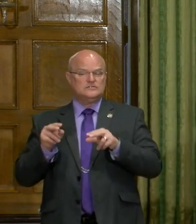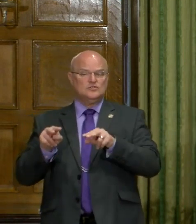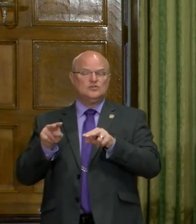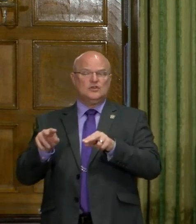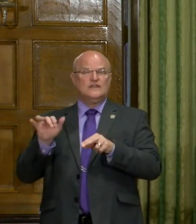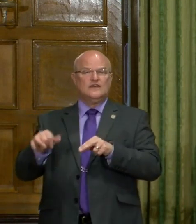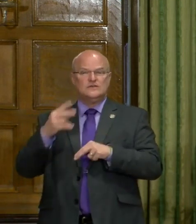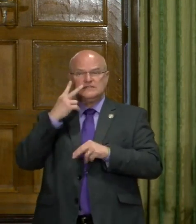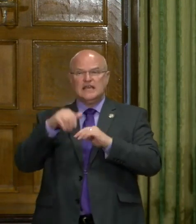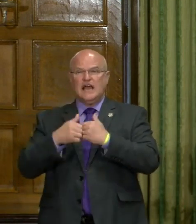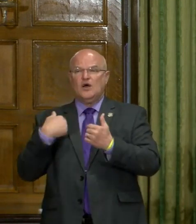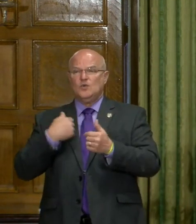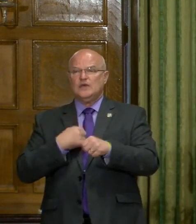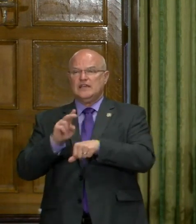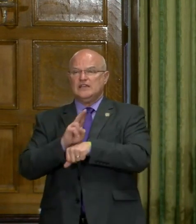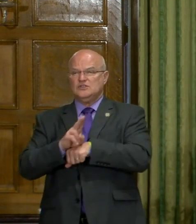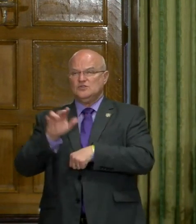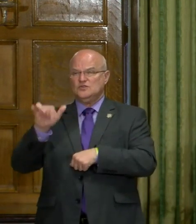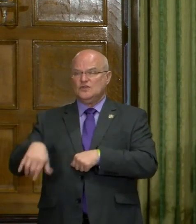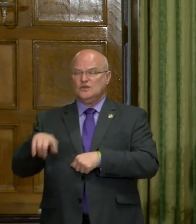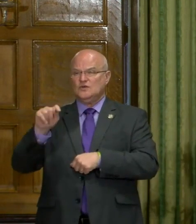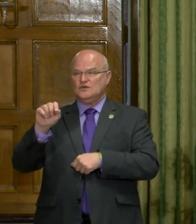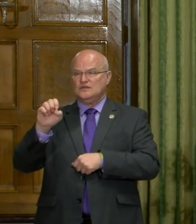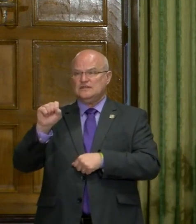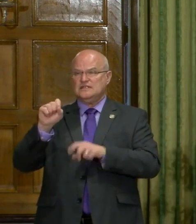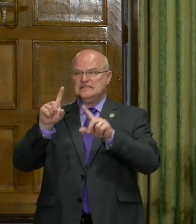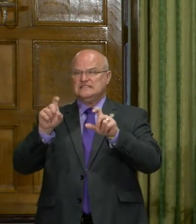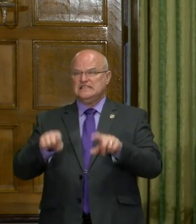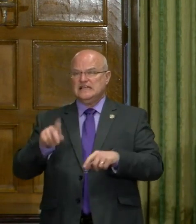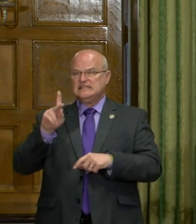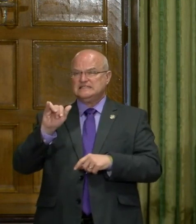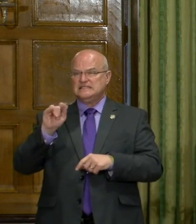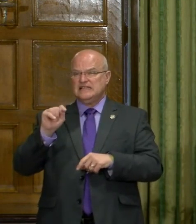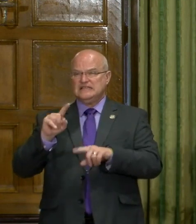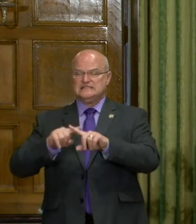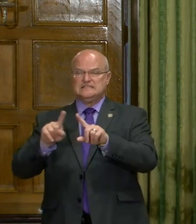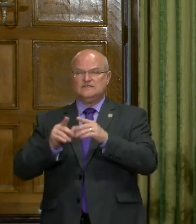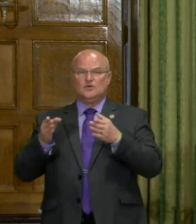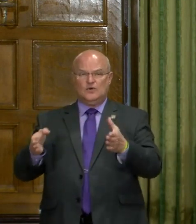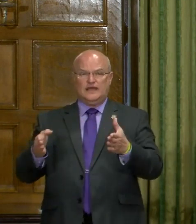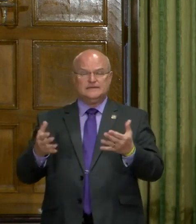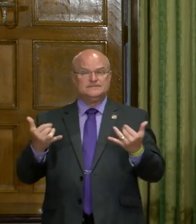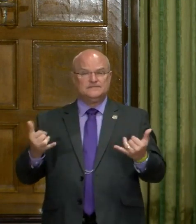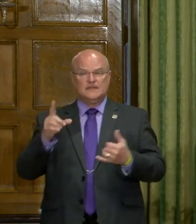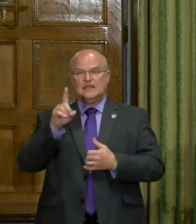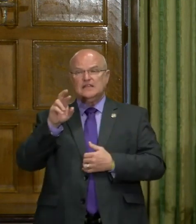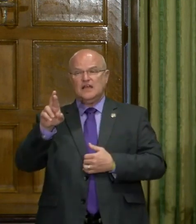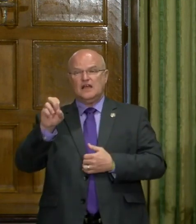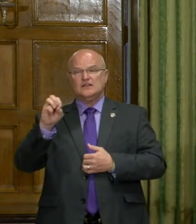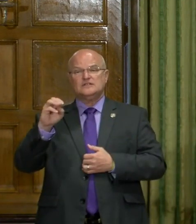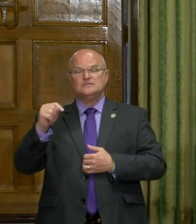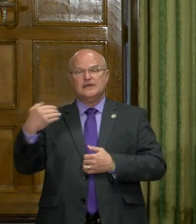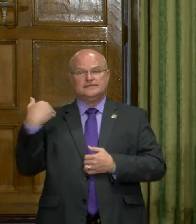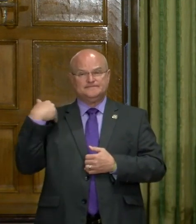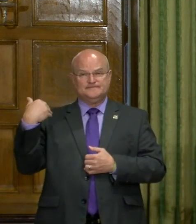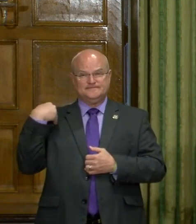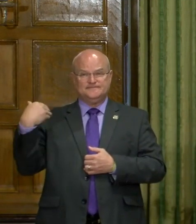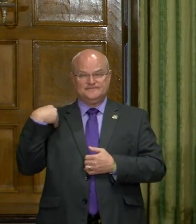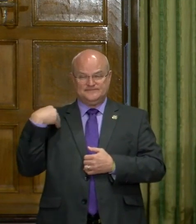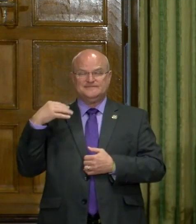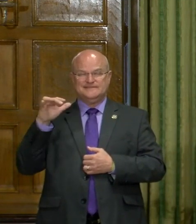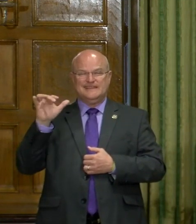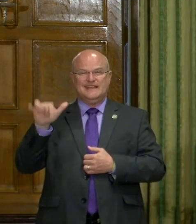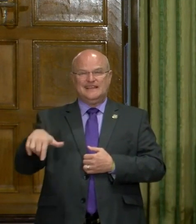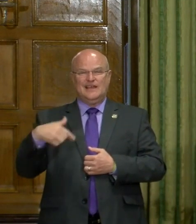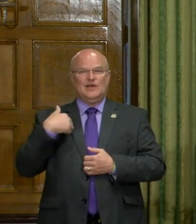look at those and see how we can utilize those in a broader way. Now, Dr. Smith reminds me as well as the hospitals that,